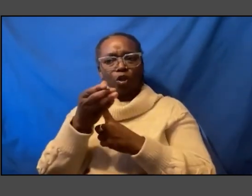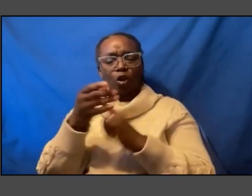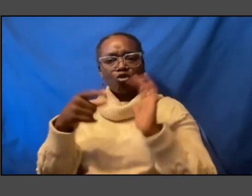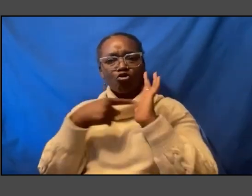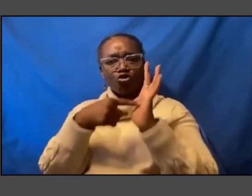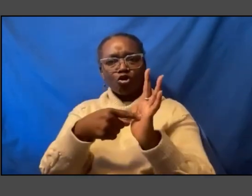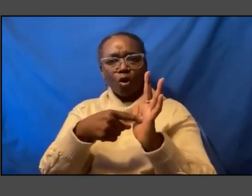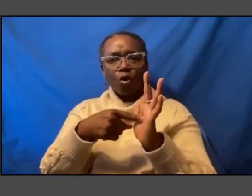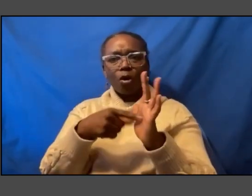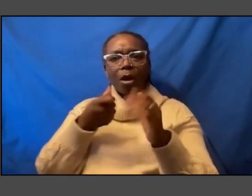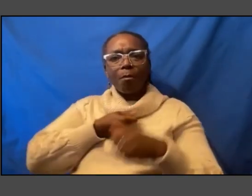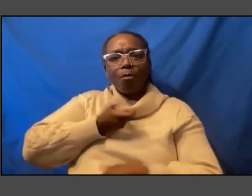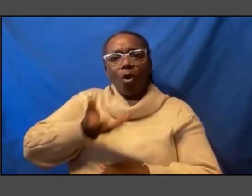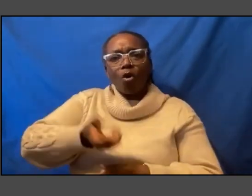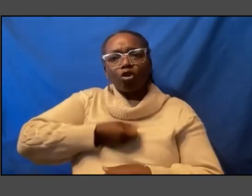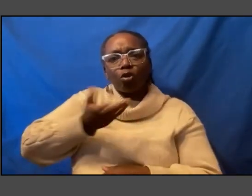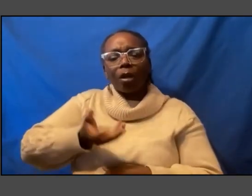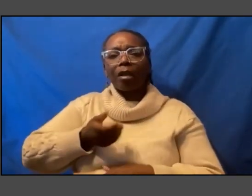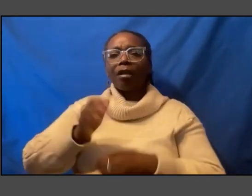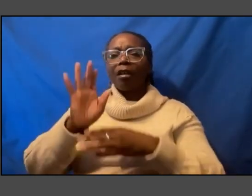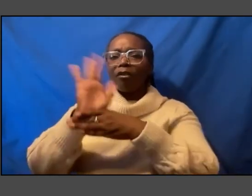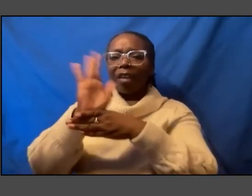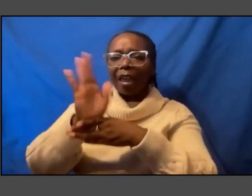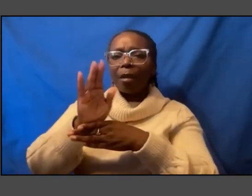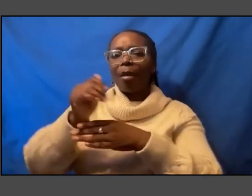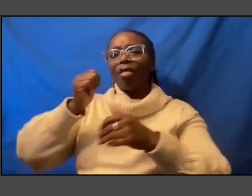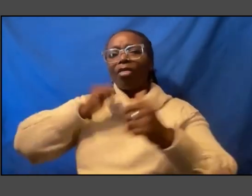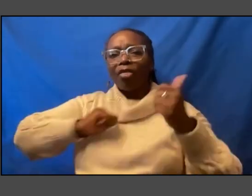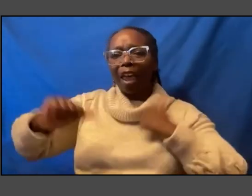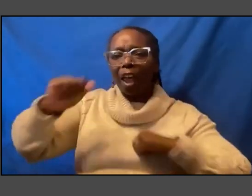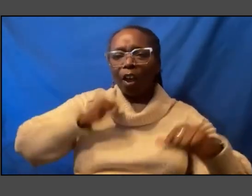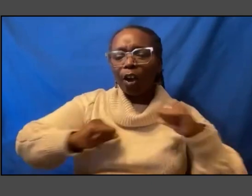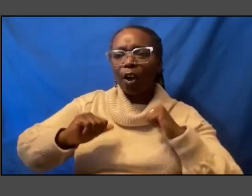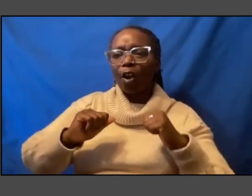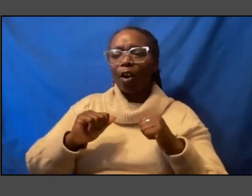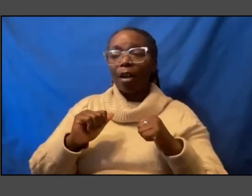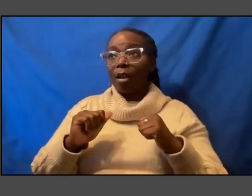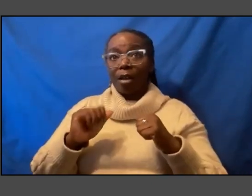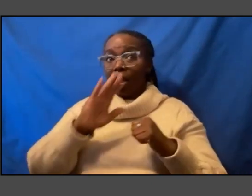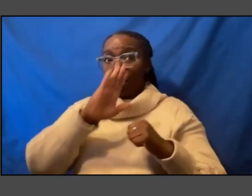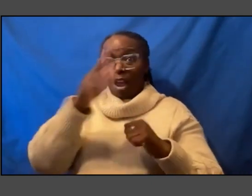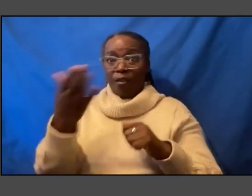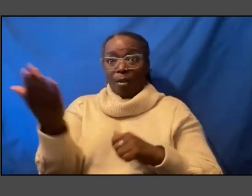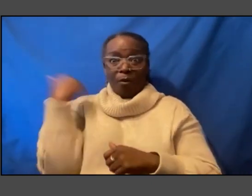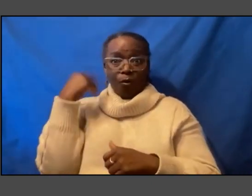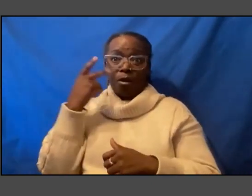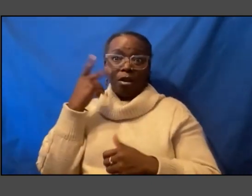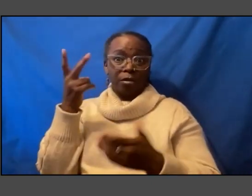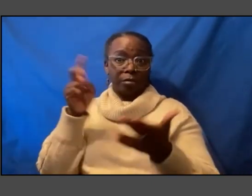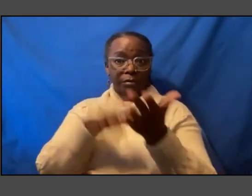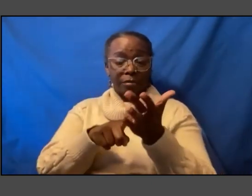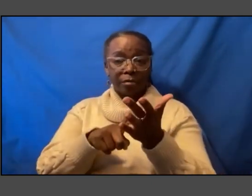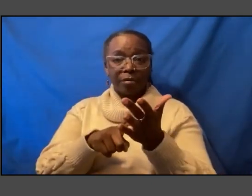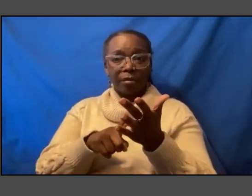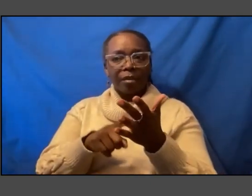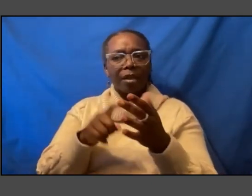film in theater in ways that you didn't before but I guess the worry I have is